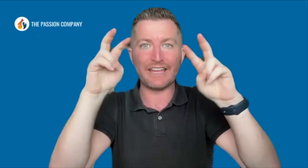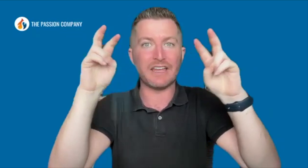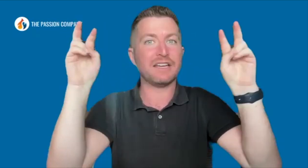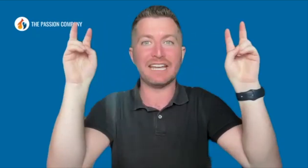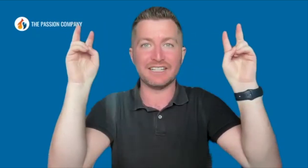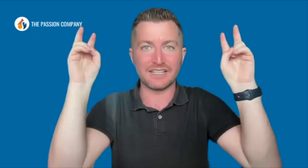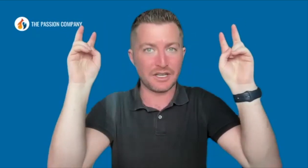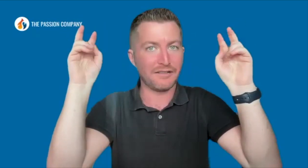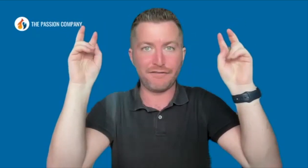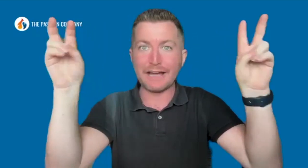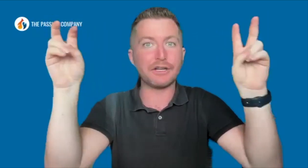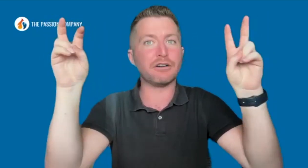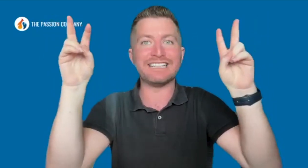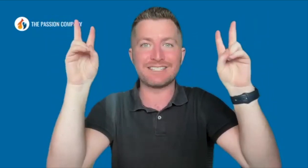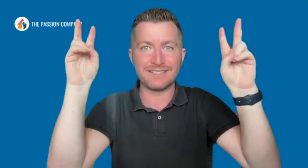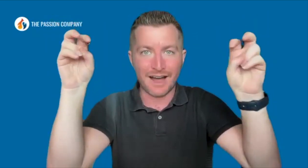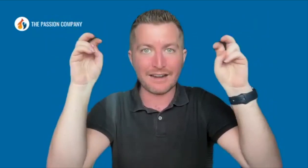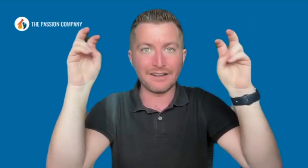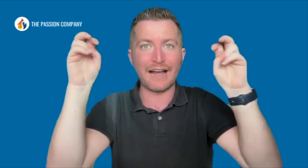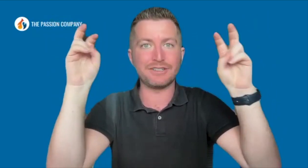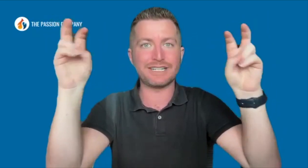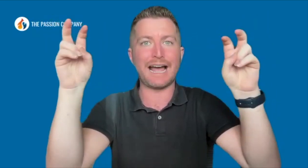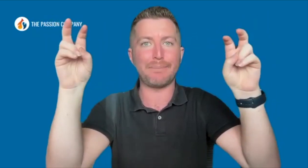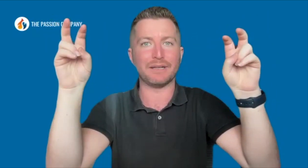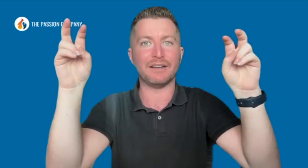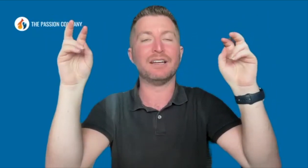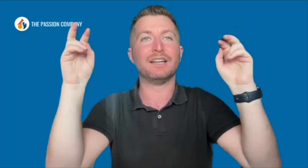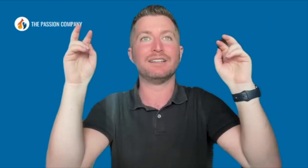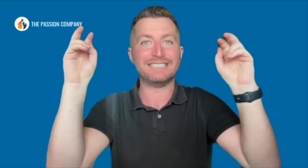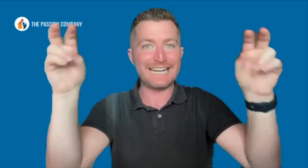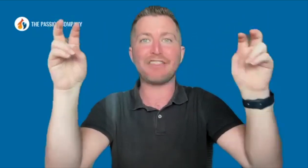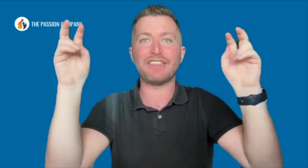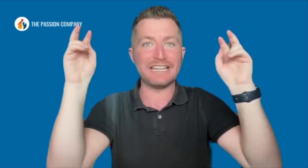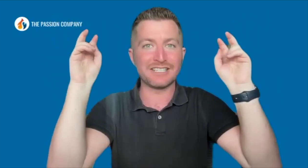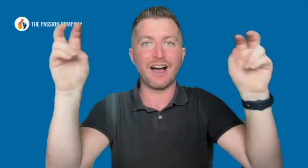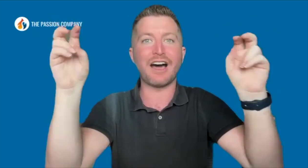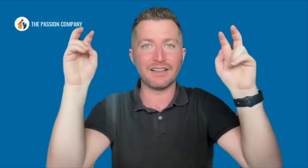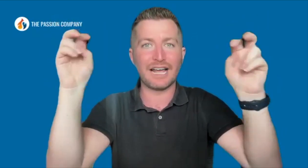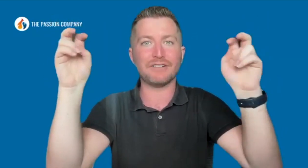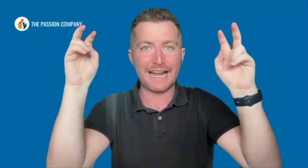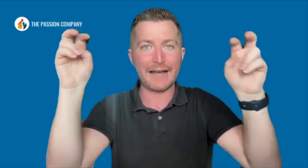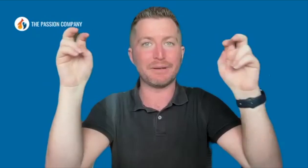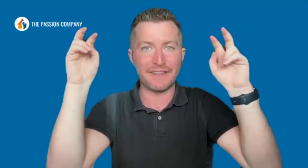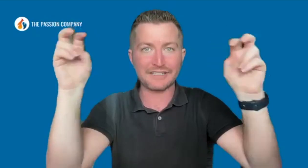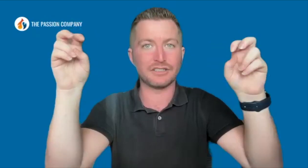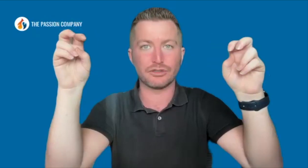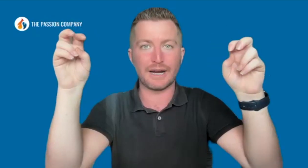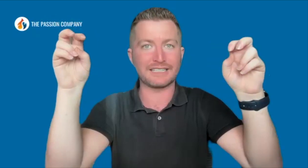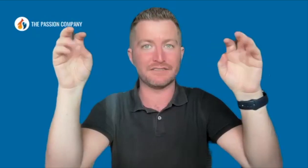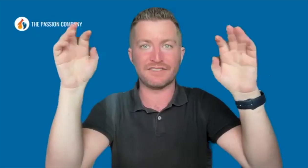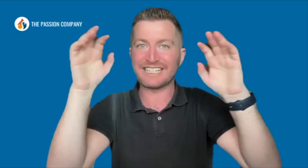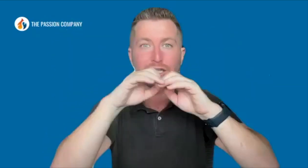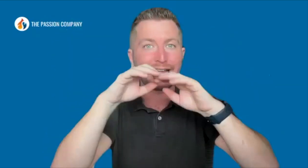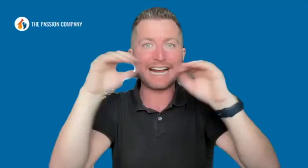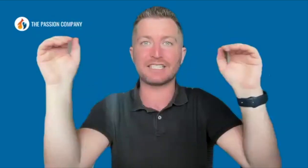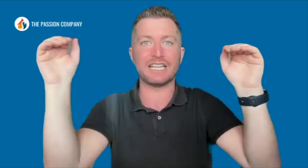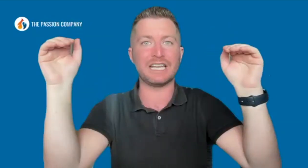is failure is not allowed to happen, it is is not allowed to happen, that's the directive, that's the last thing